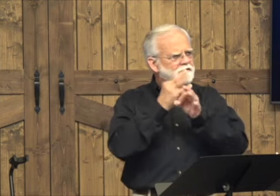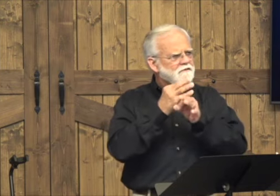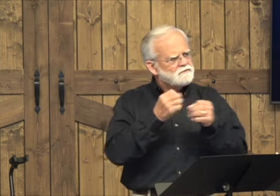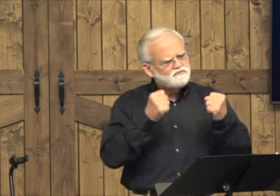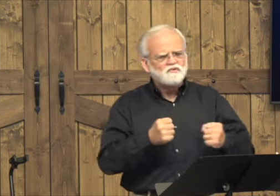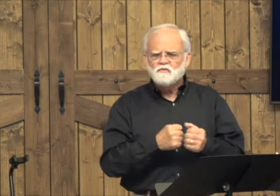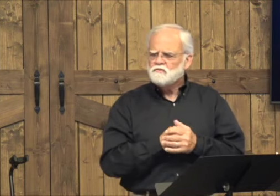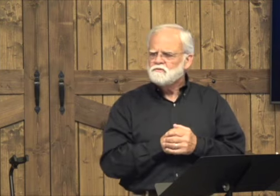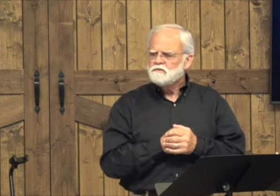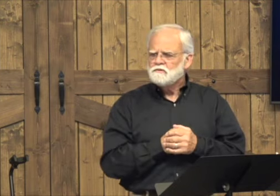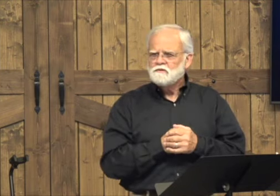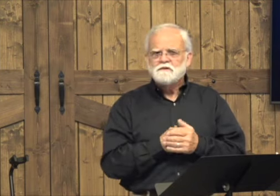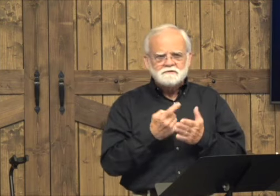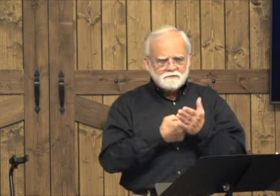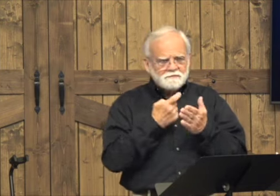today your faith is strong.